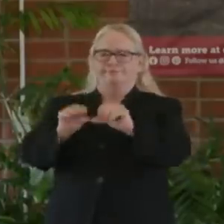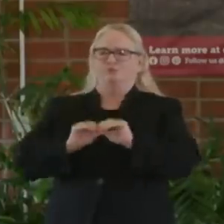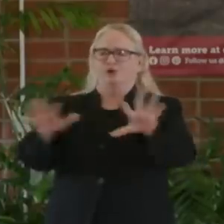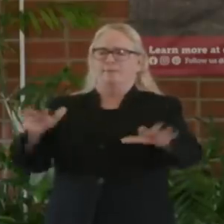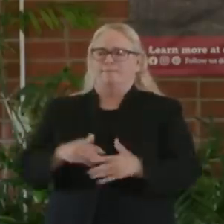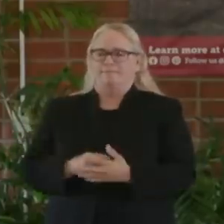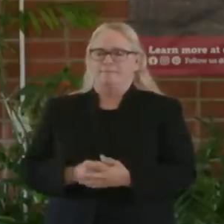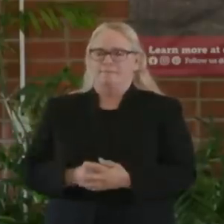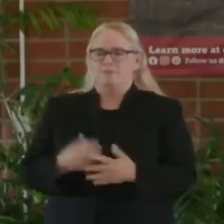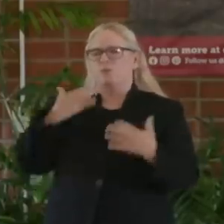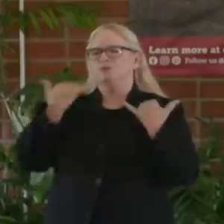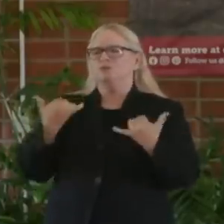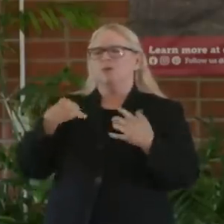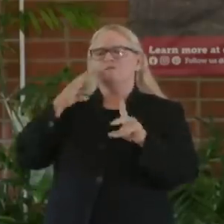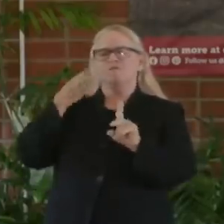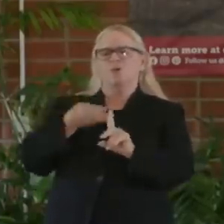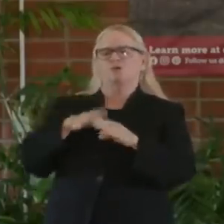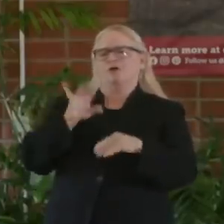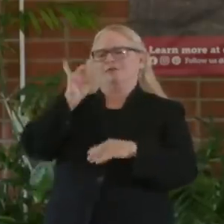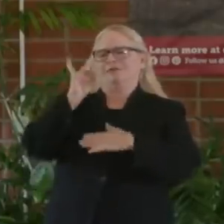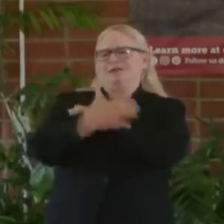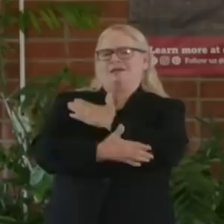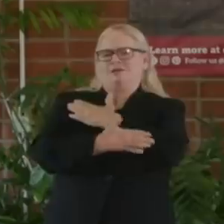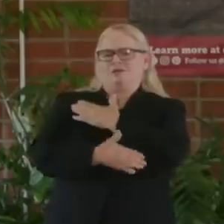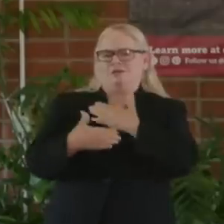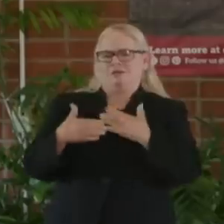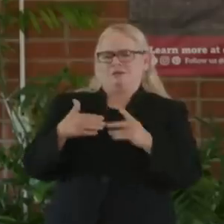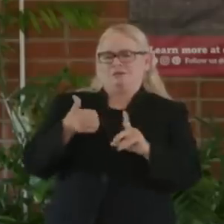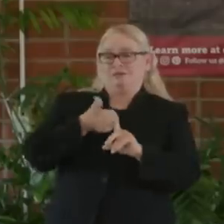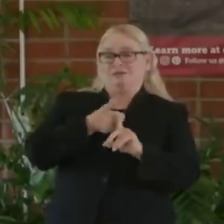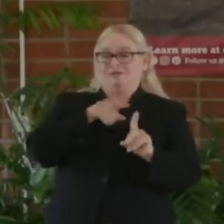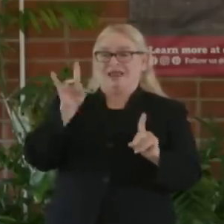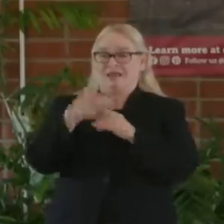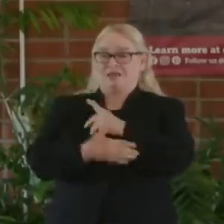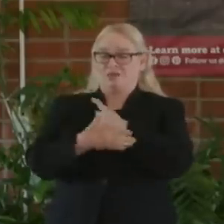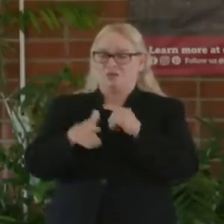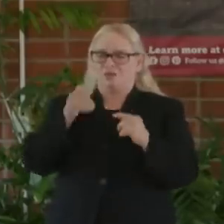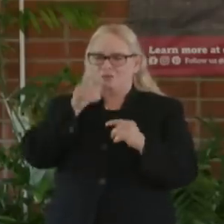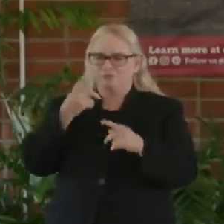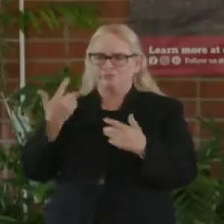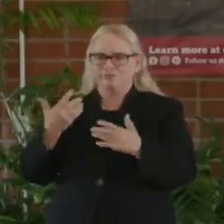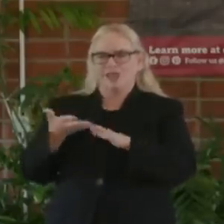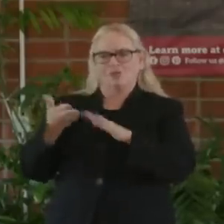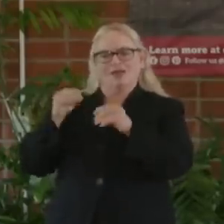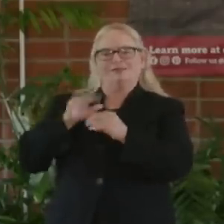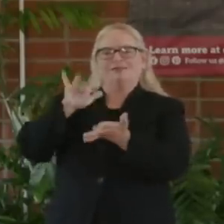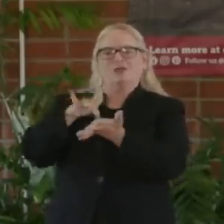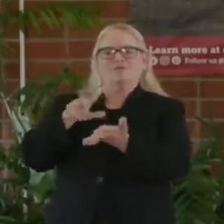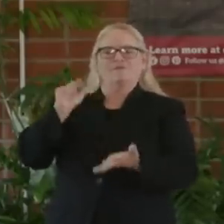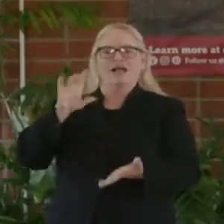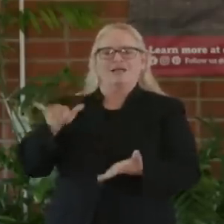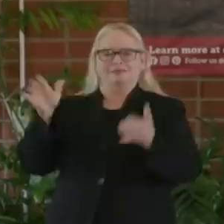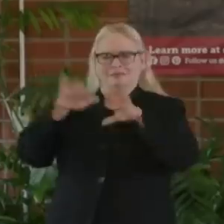Valley, eight counties that have our effective rates. Dr. Ghali will remind you what our effective is in a